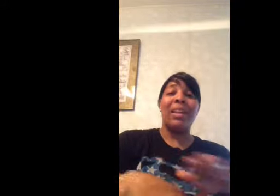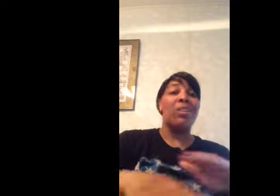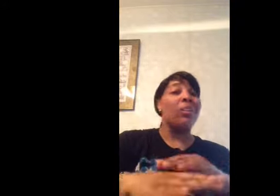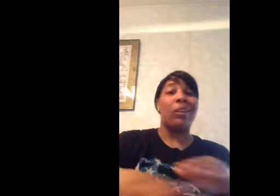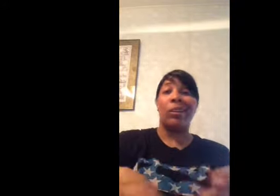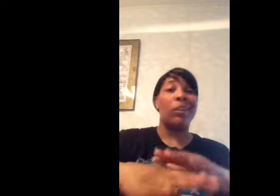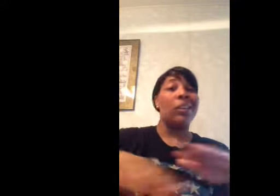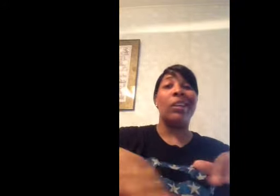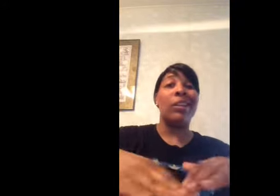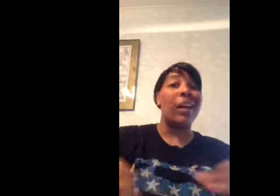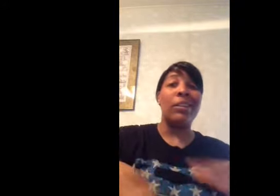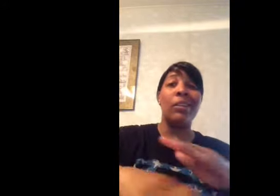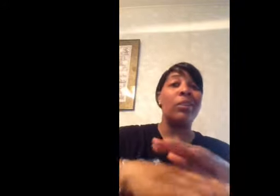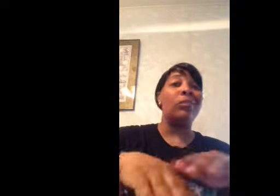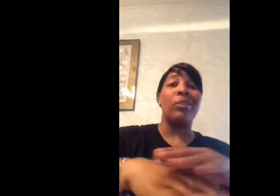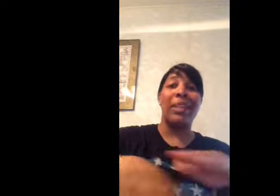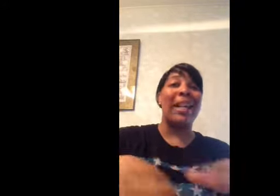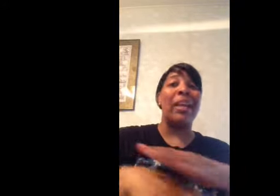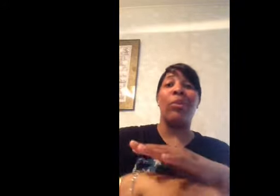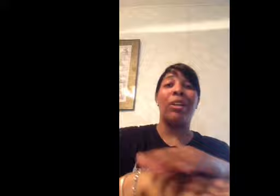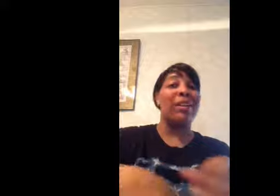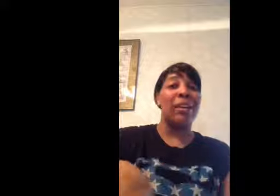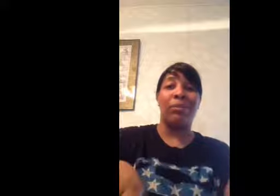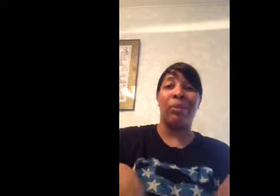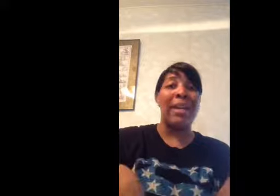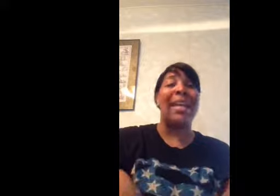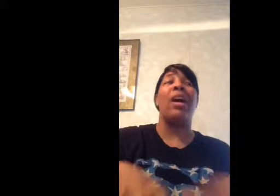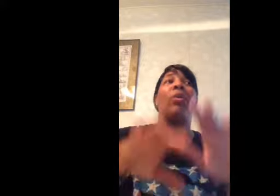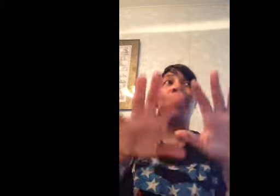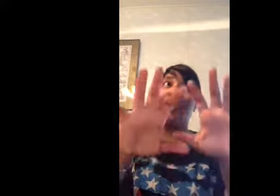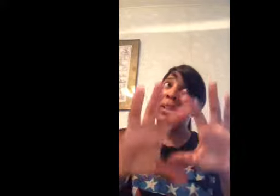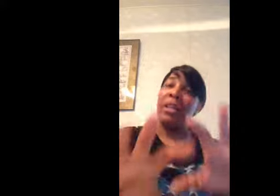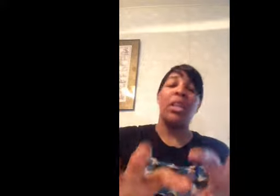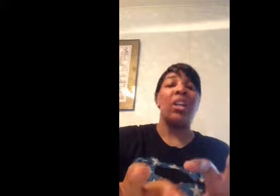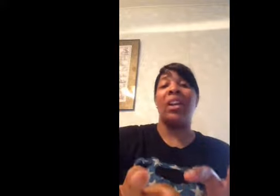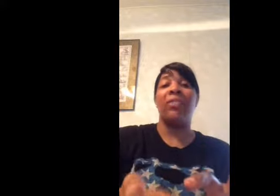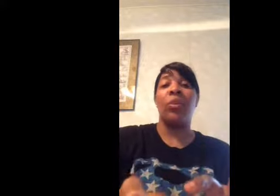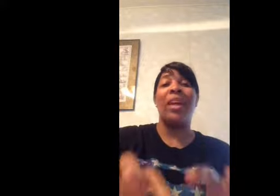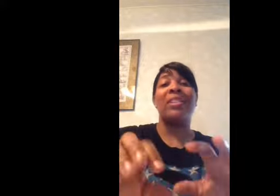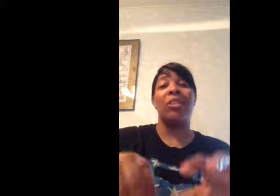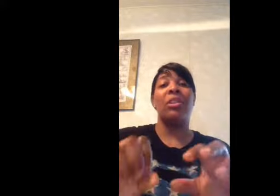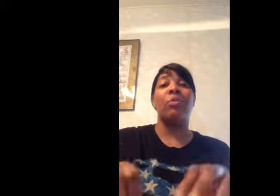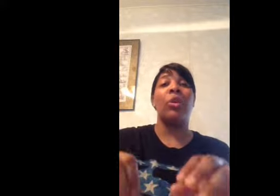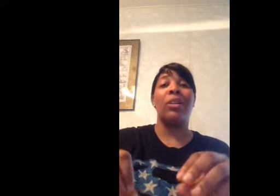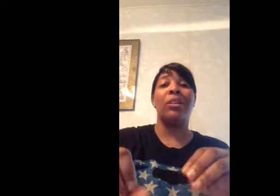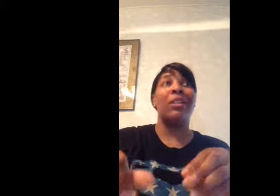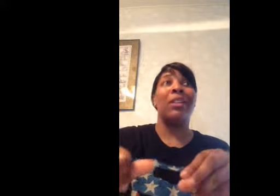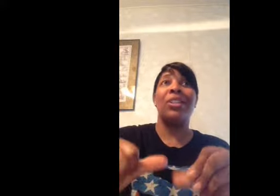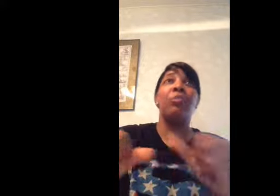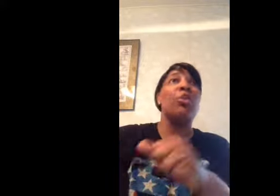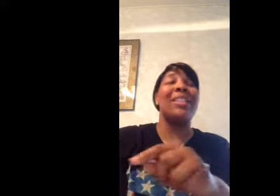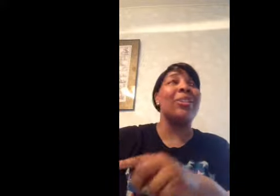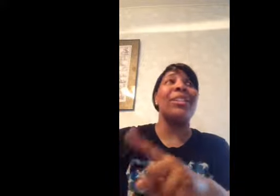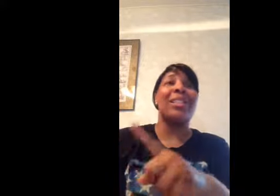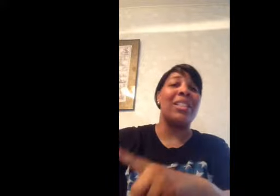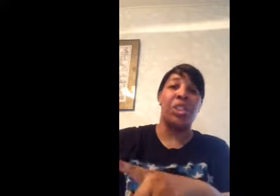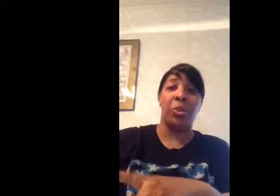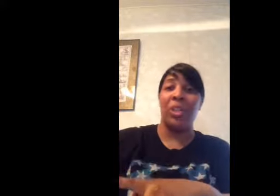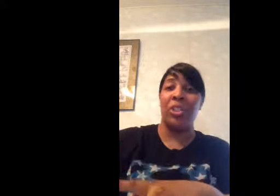says, look, you're done for today or you're done for right now, you're going have to rest. There's a more, there's more serious situations